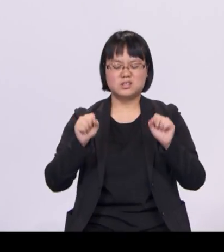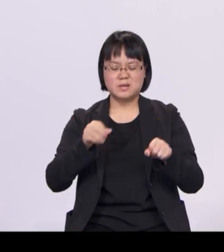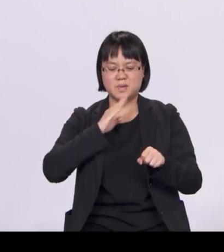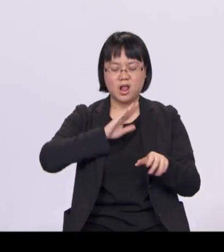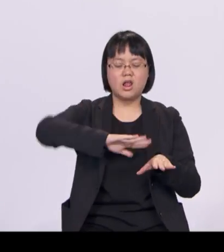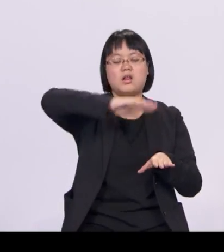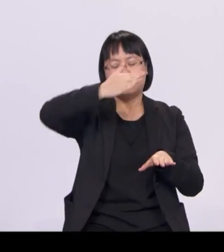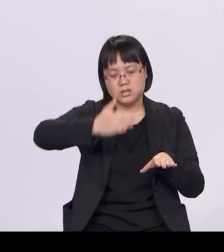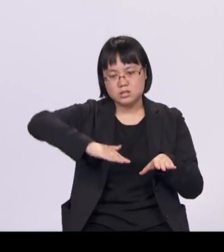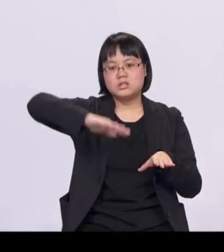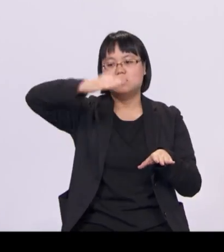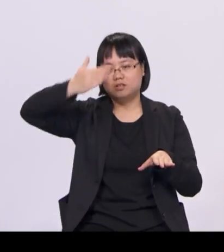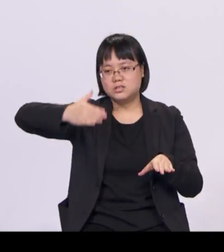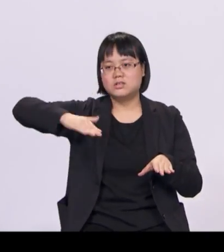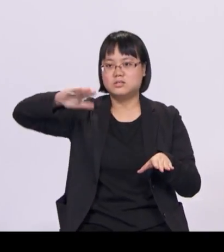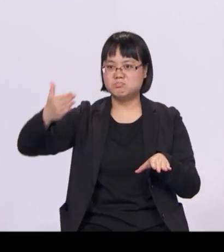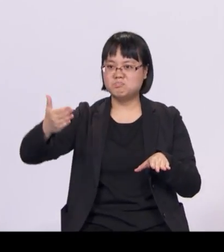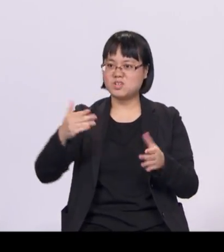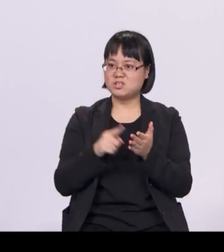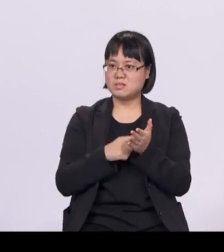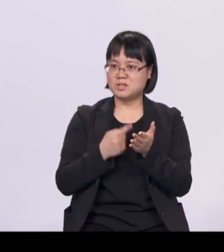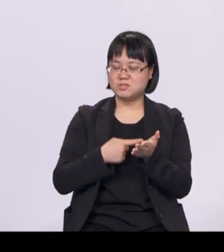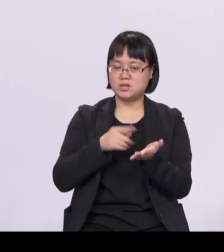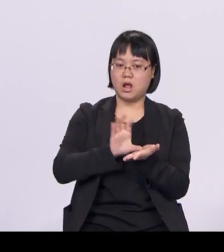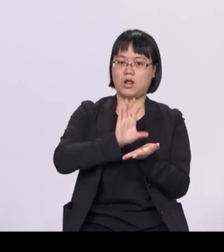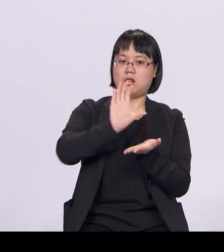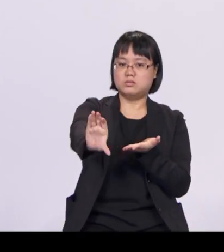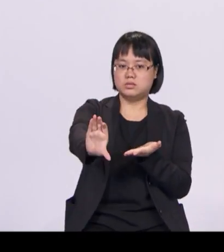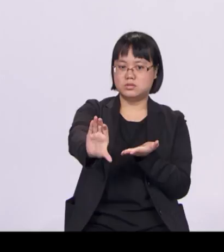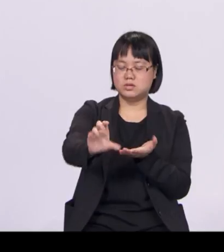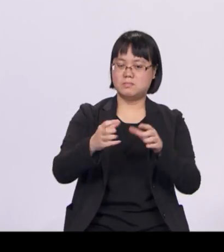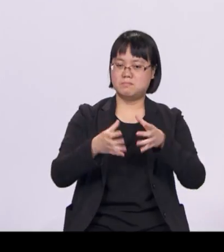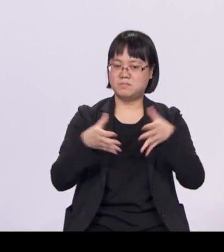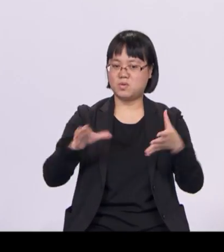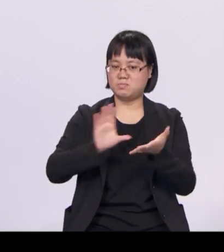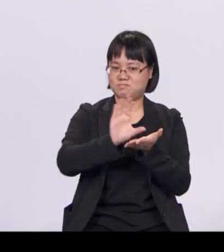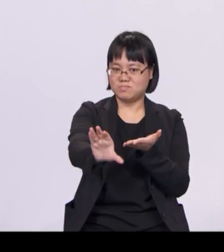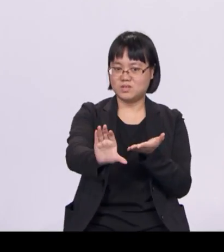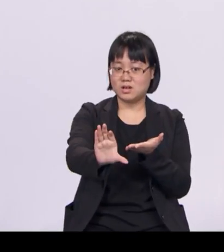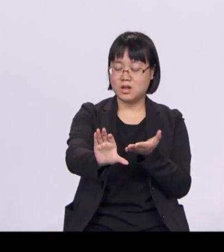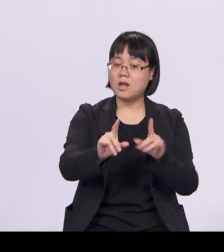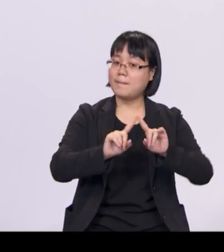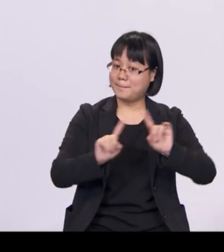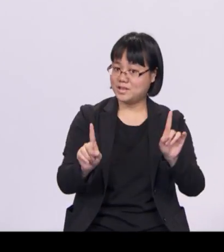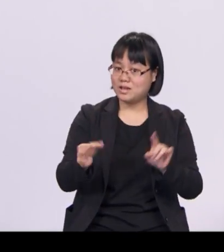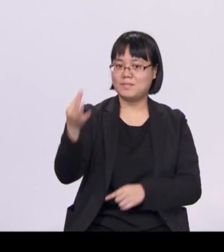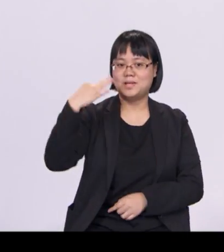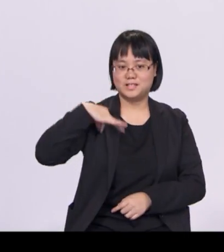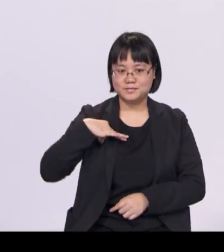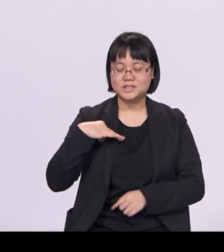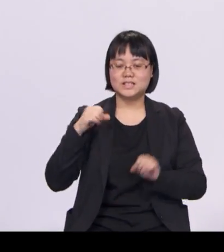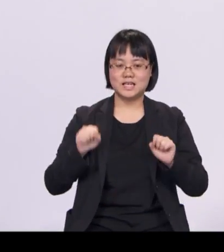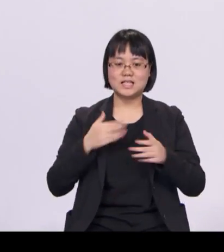hefty upfront investments. Yet the benefits are enjoyed many years down the road.